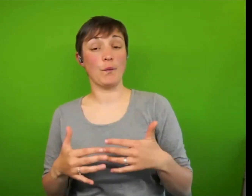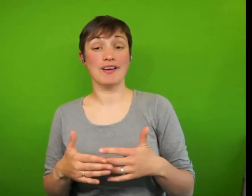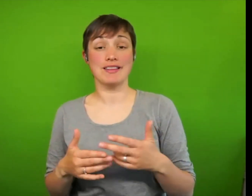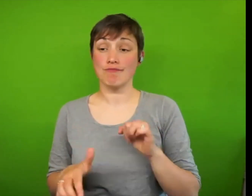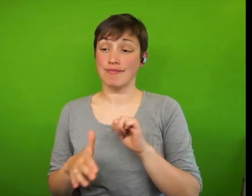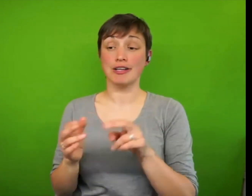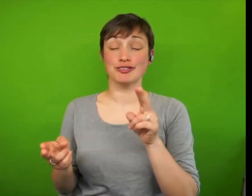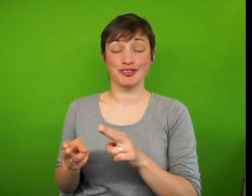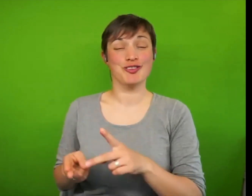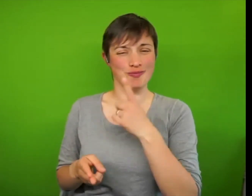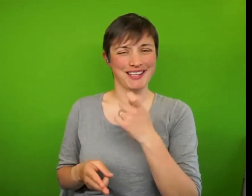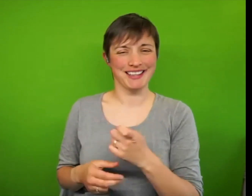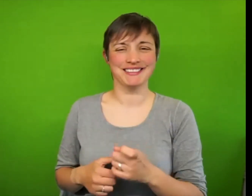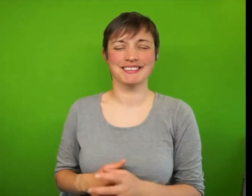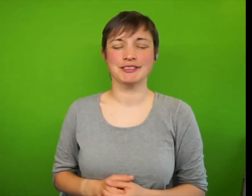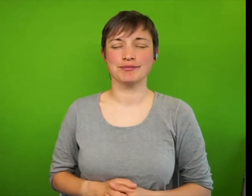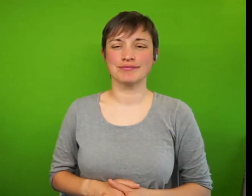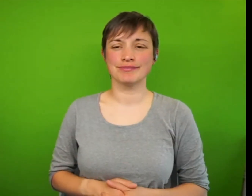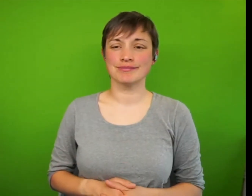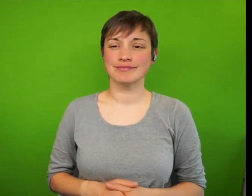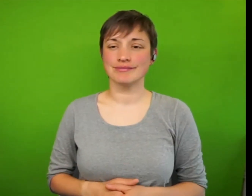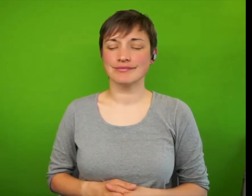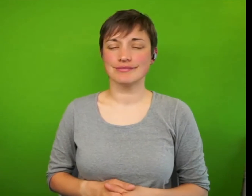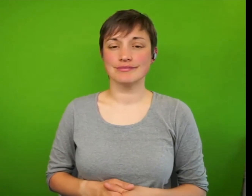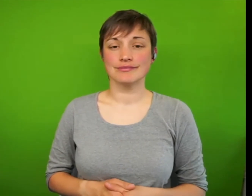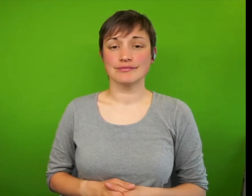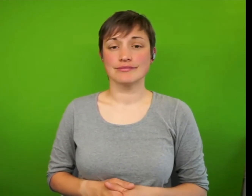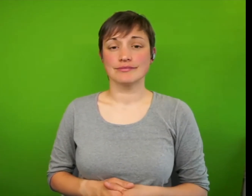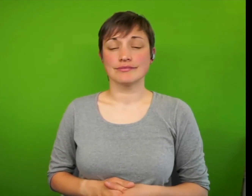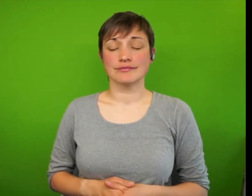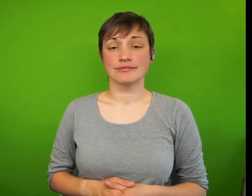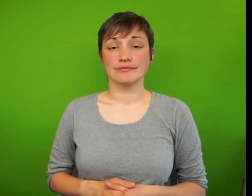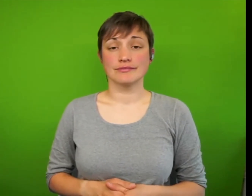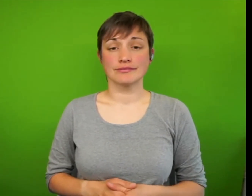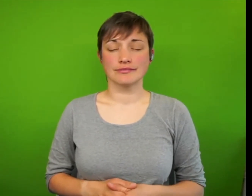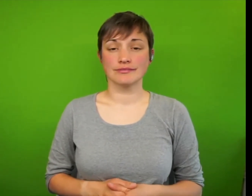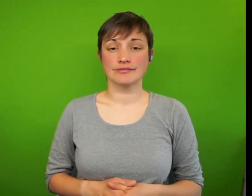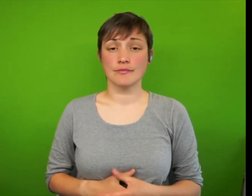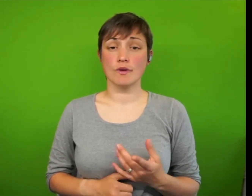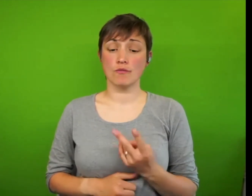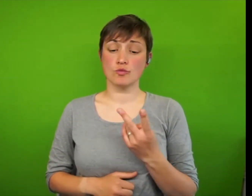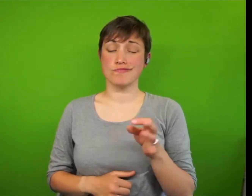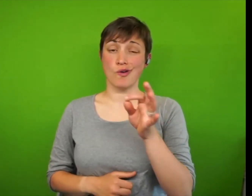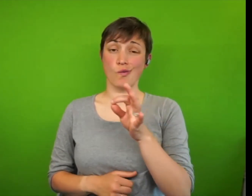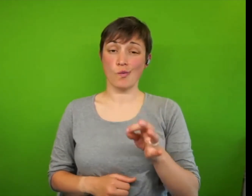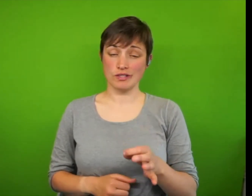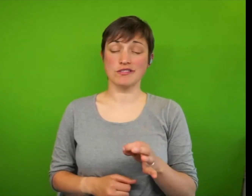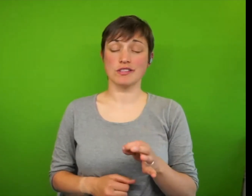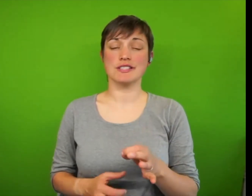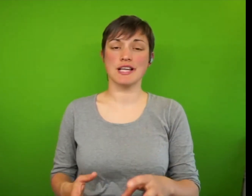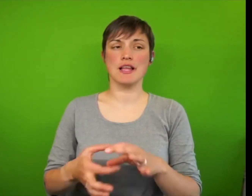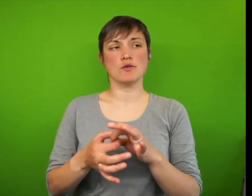for attendees at the lecture. So, there's two questions which address human rights at very different levels.